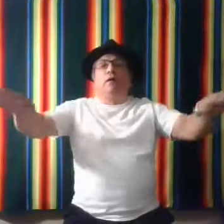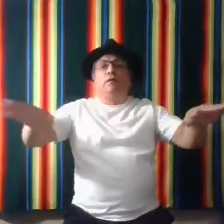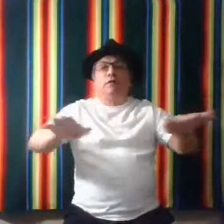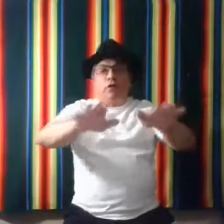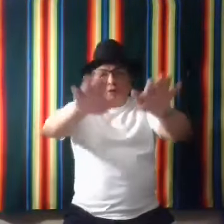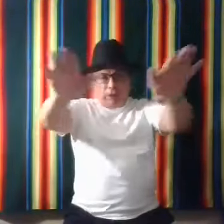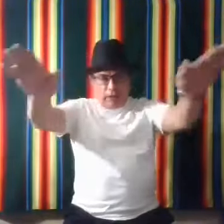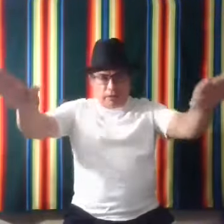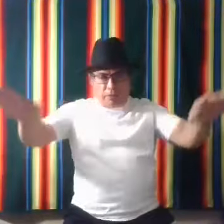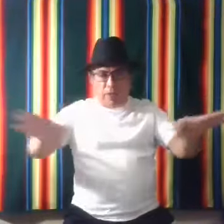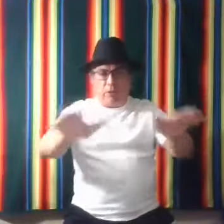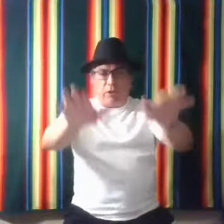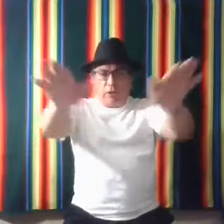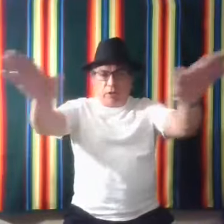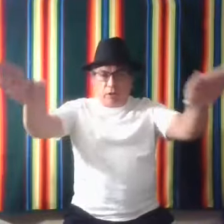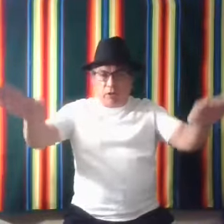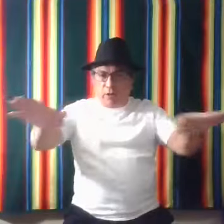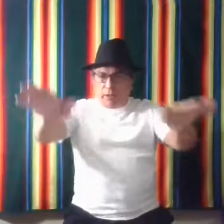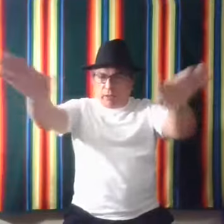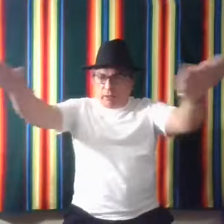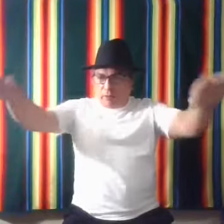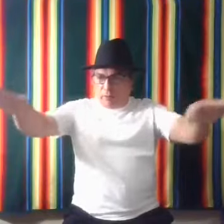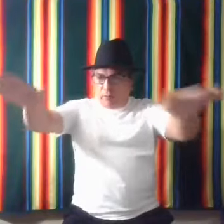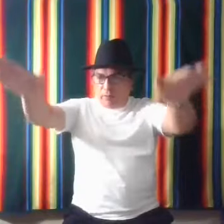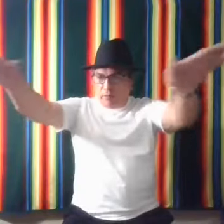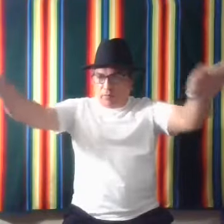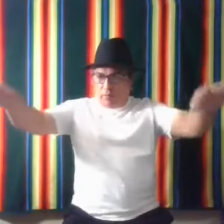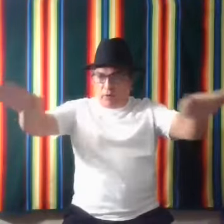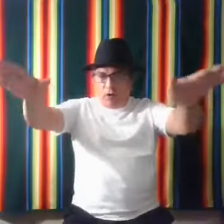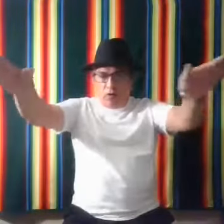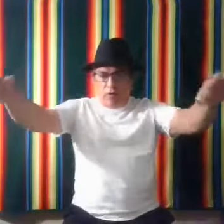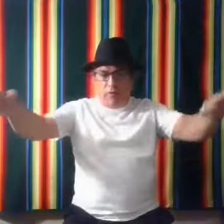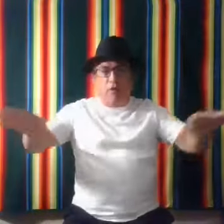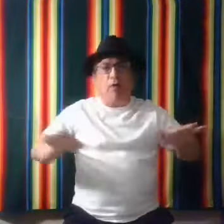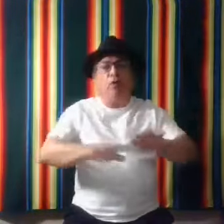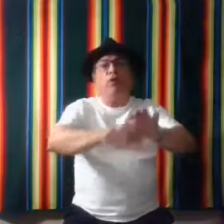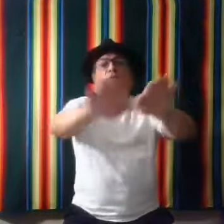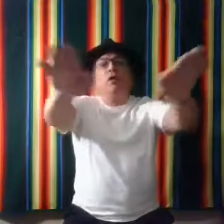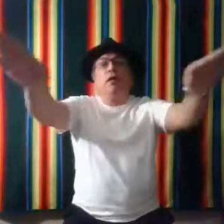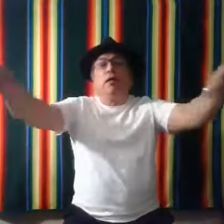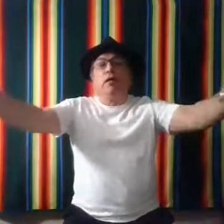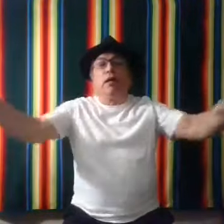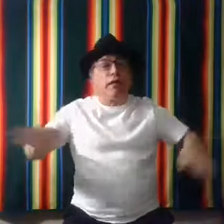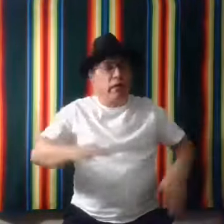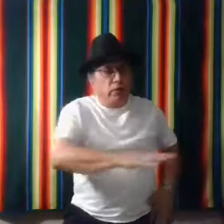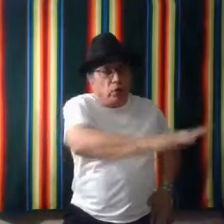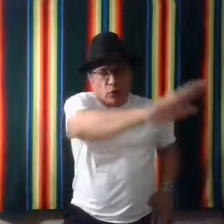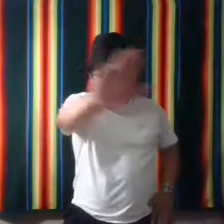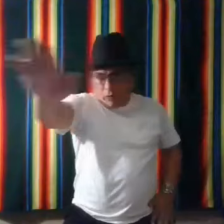you know, your hands, sometimes you can, you can do it like this for an all, or you can do it like this or do it